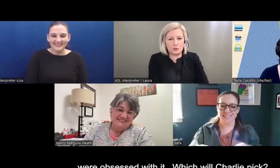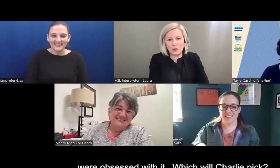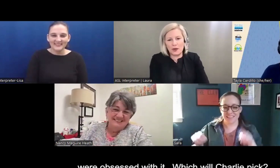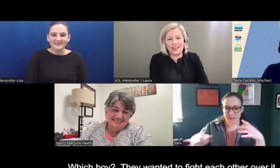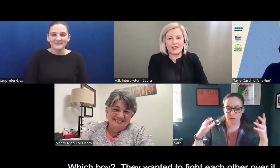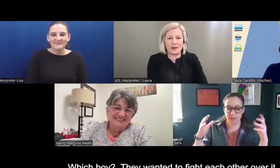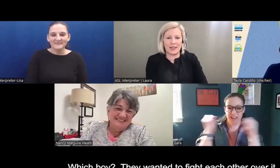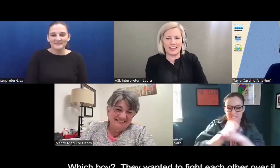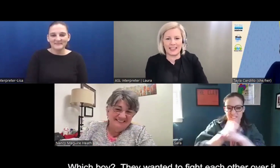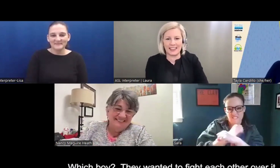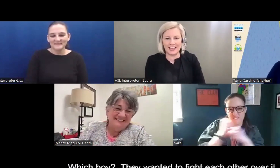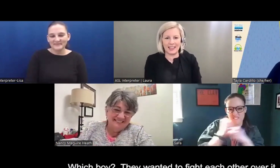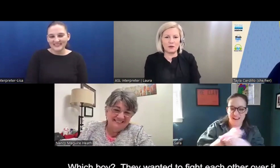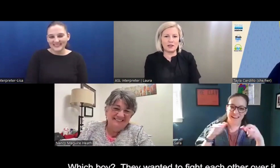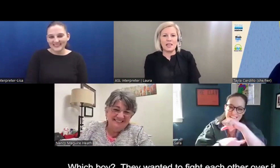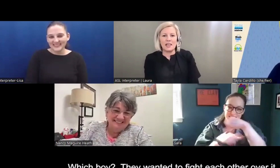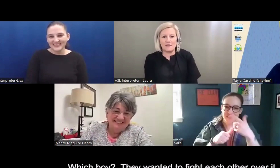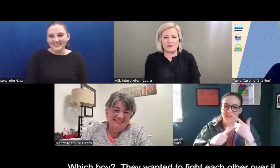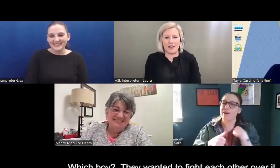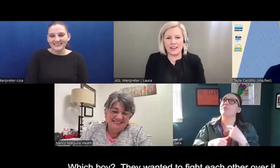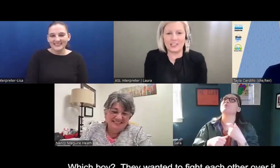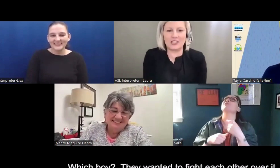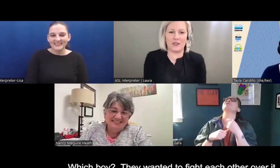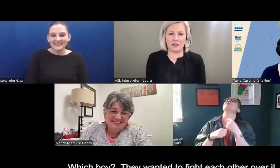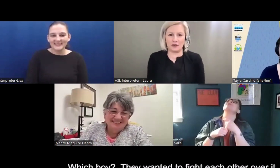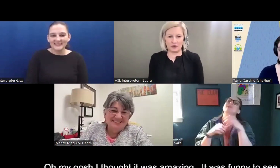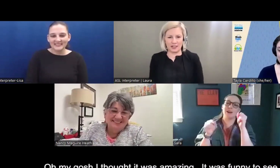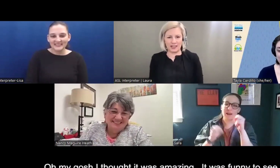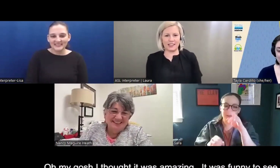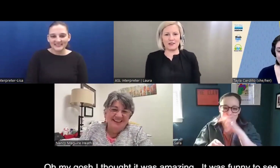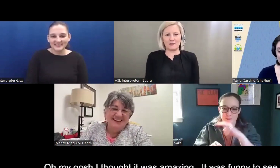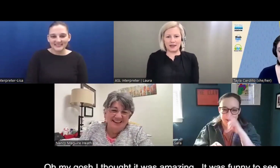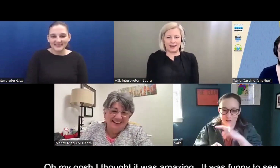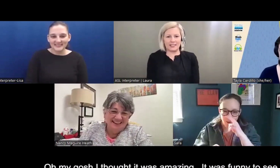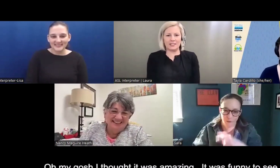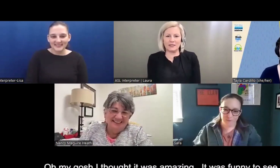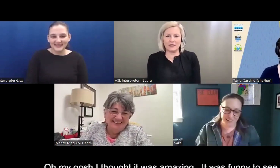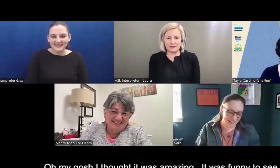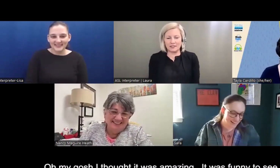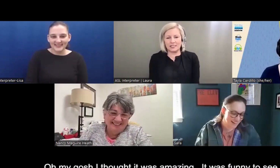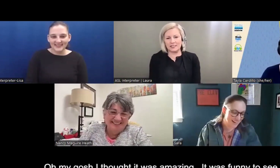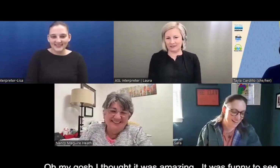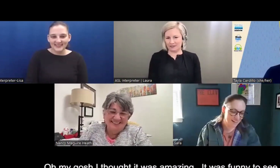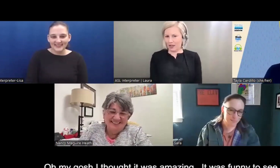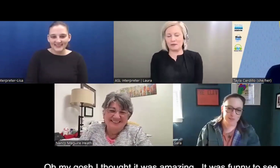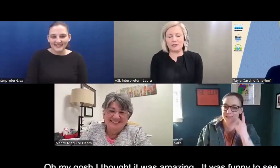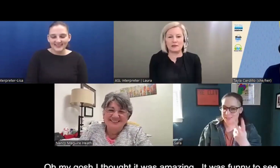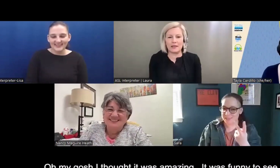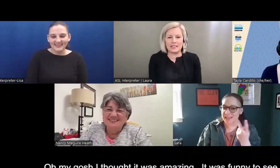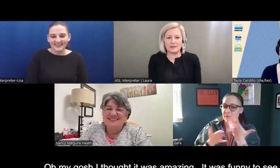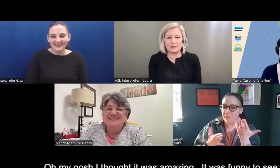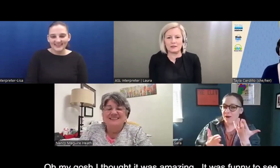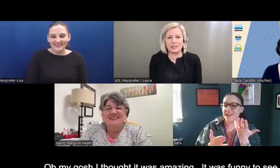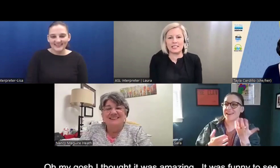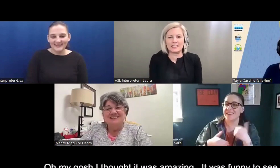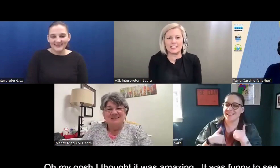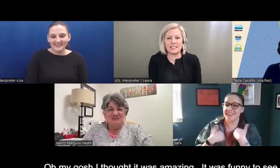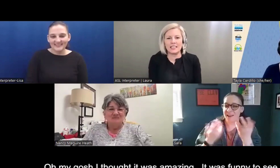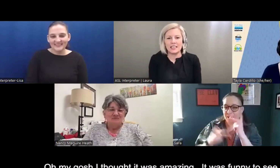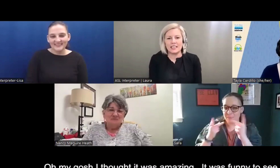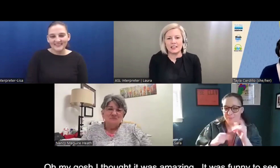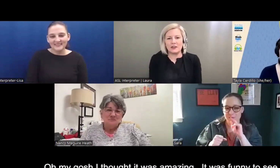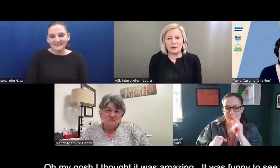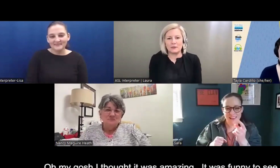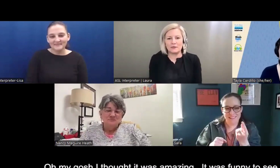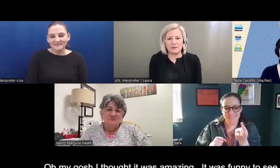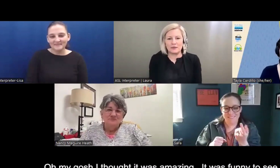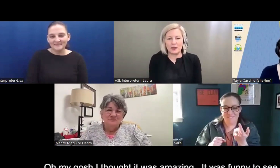which boy, you know, that kind of thing. And they want to fight each other over it. And I was like, oh my gosh, it was really, really amazing. It was funny to see,